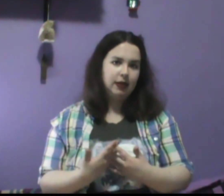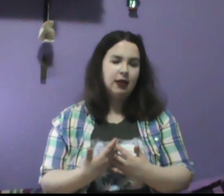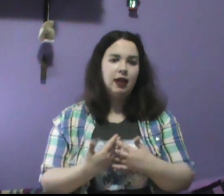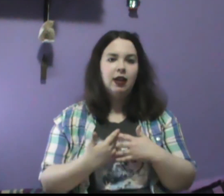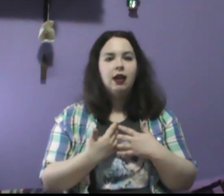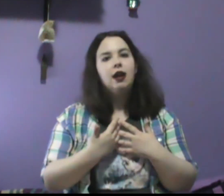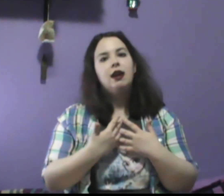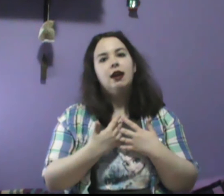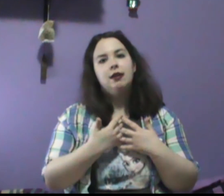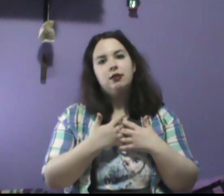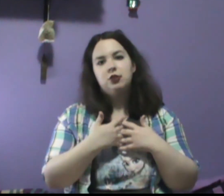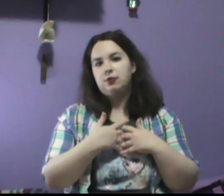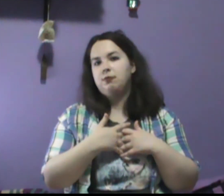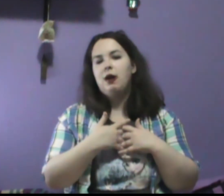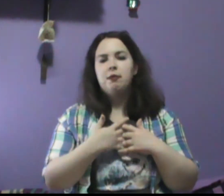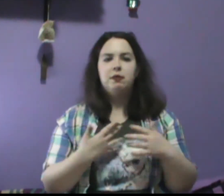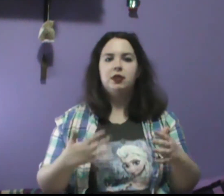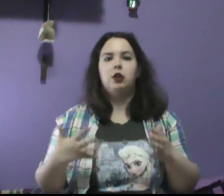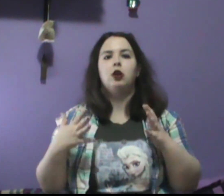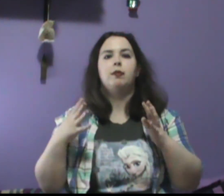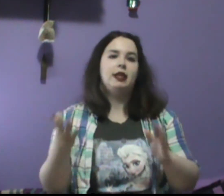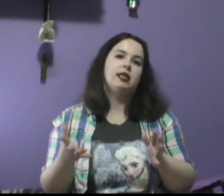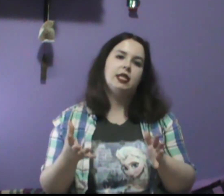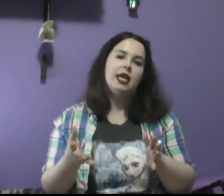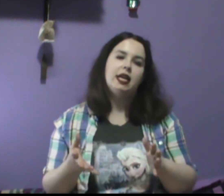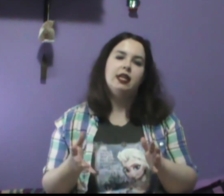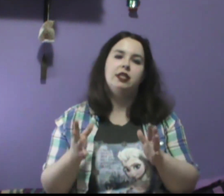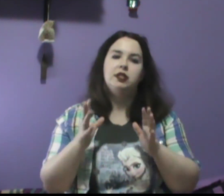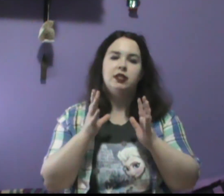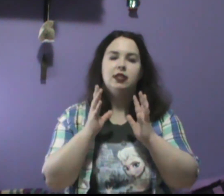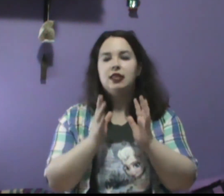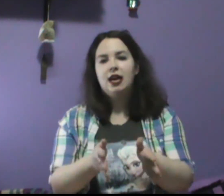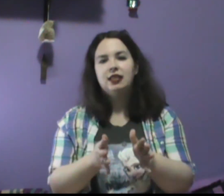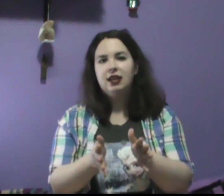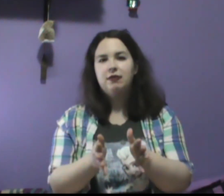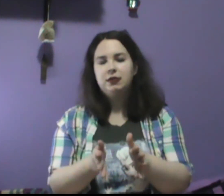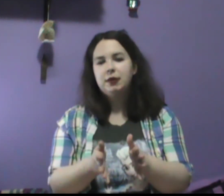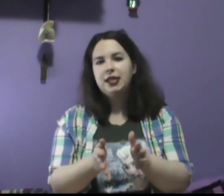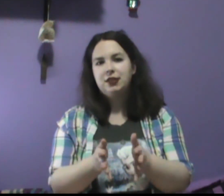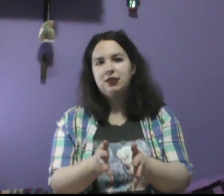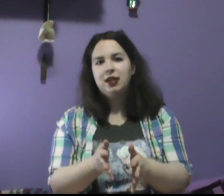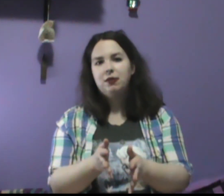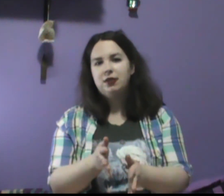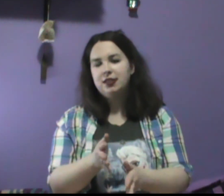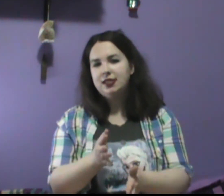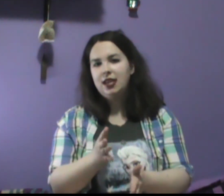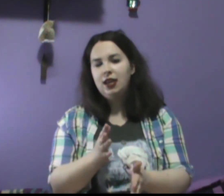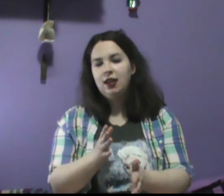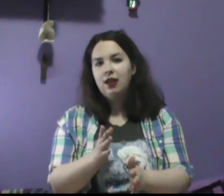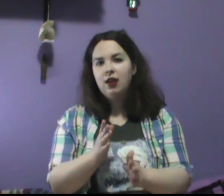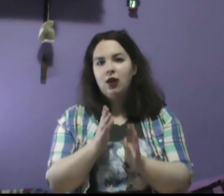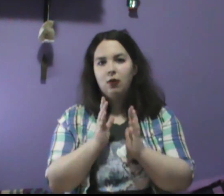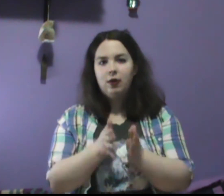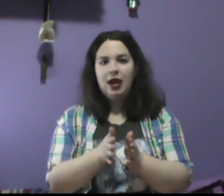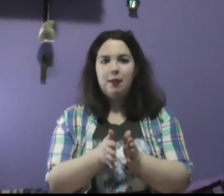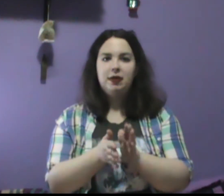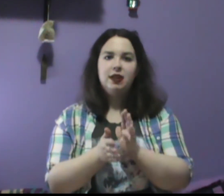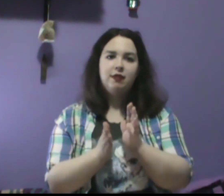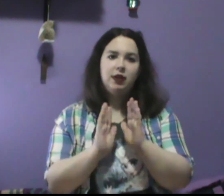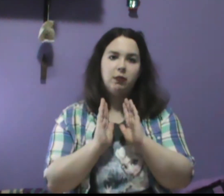and just problems occur because of that. And just that life was really interesting to see what happened if he